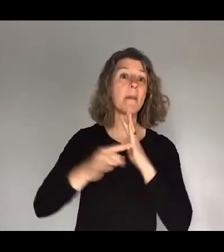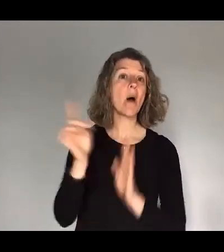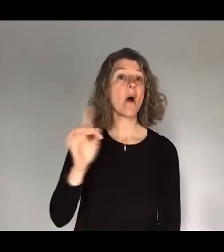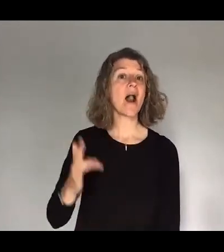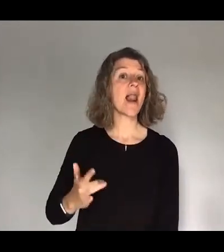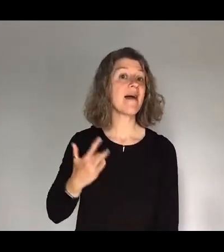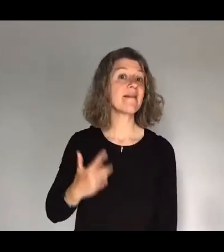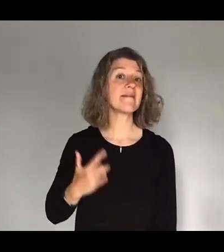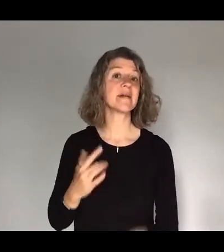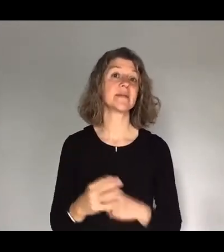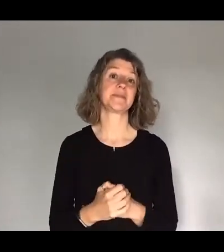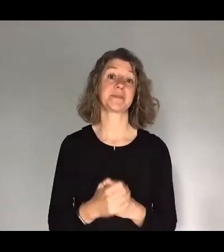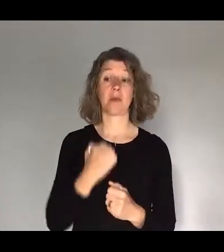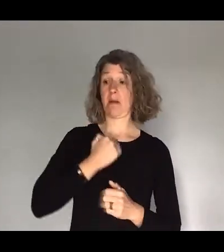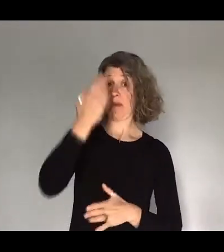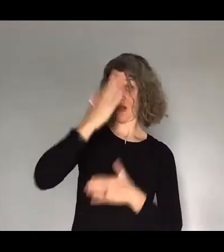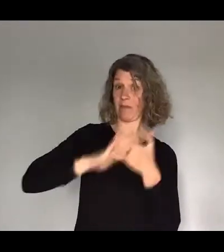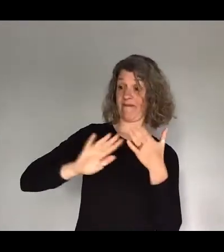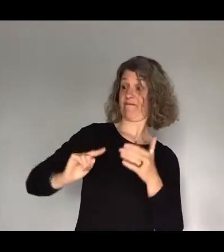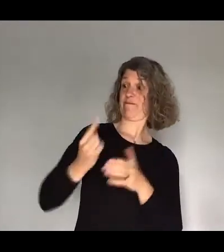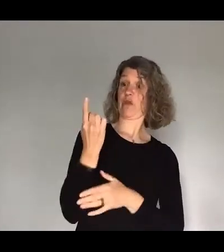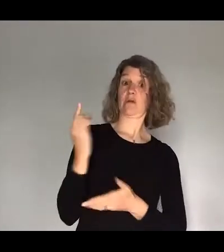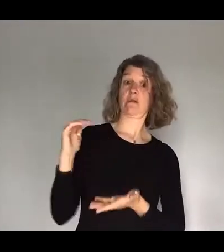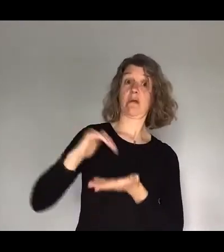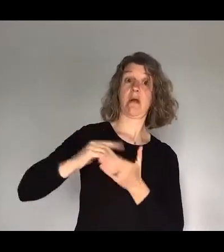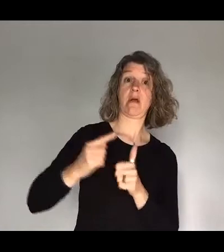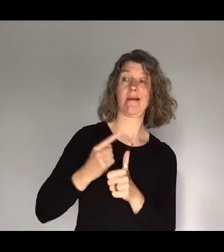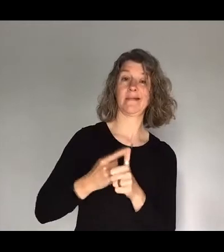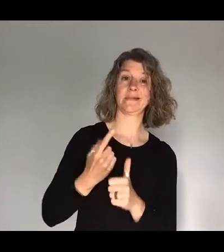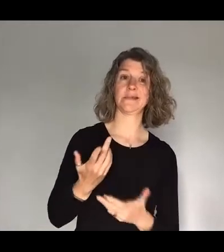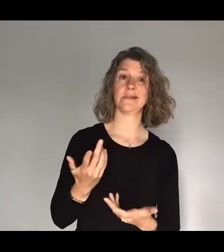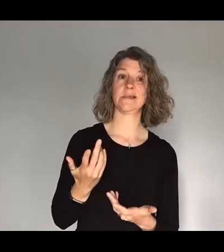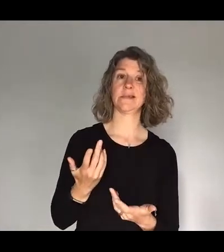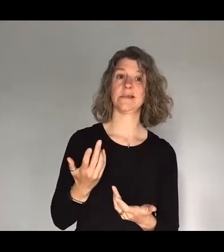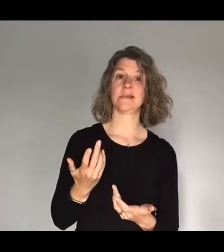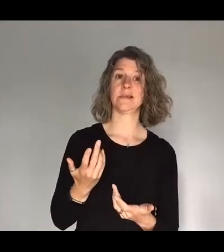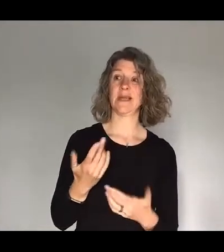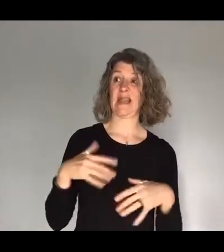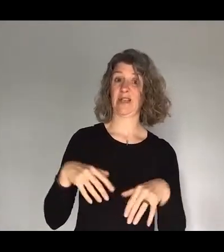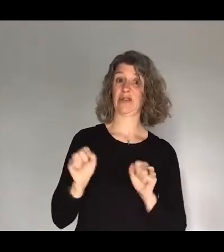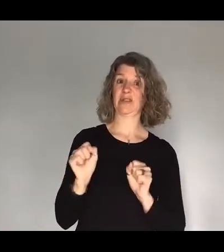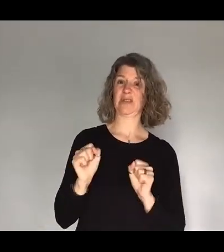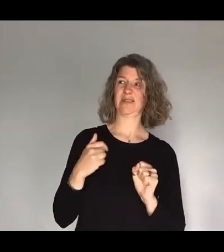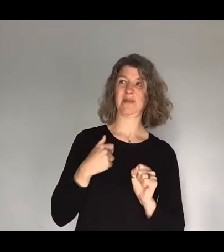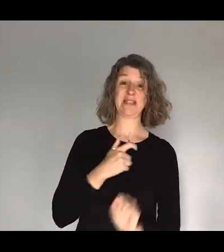My experience when I first came to Alpha, do you know what? In the beginning, I was a little bit nervous and anxious,